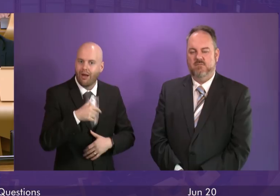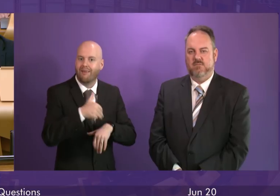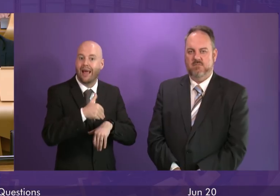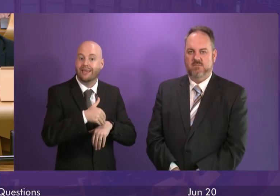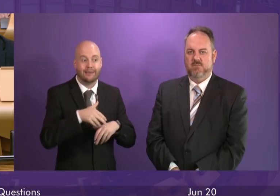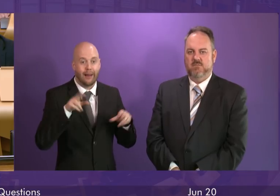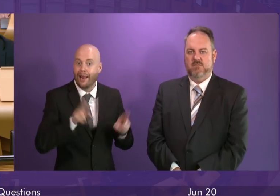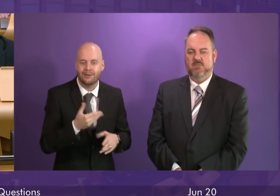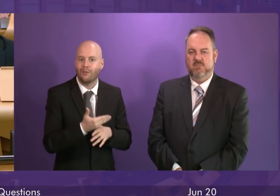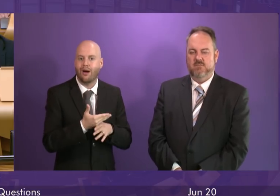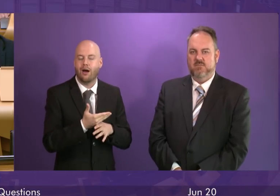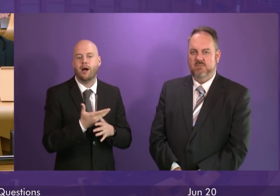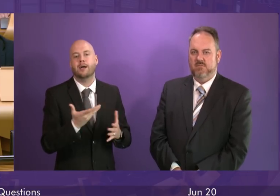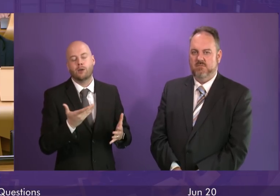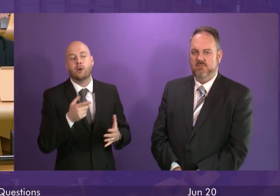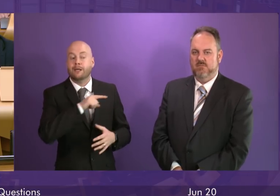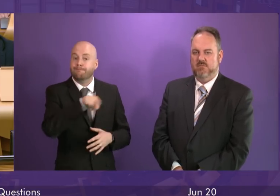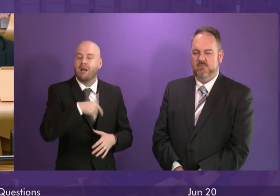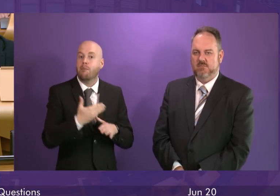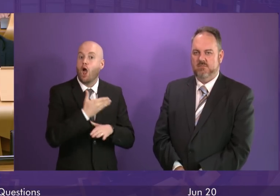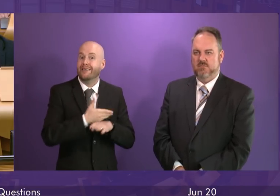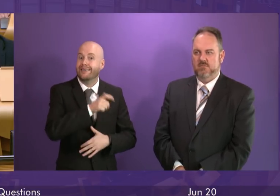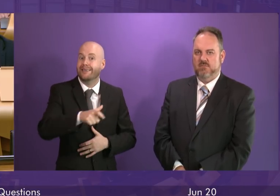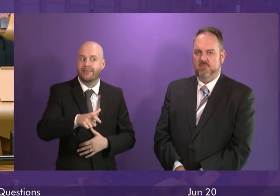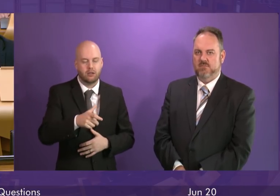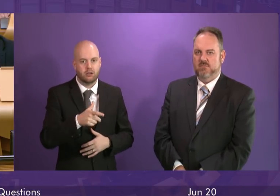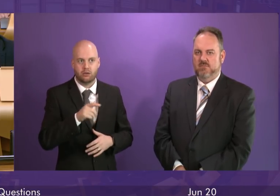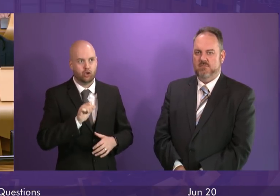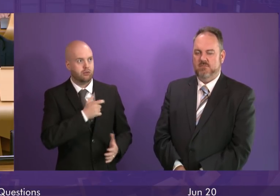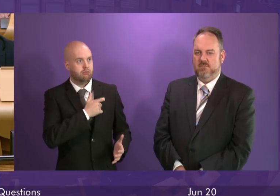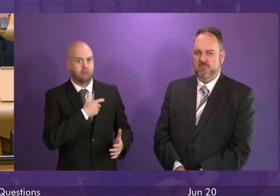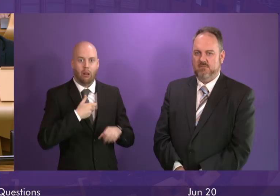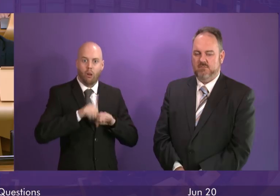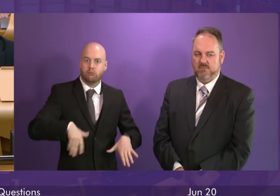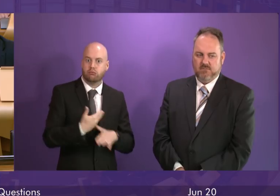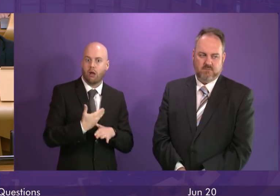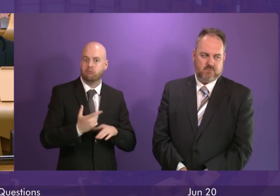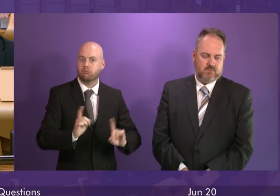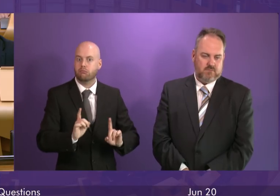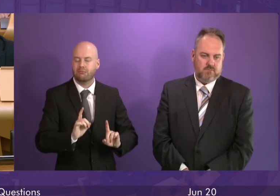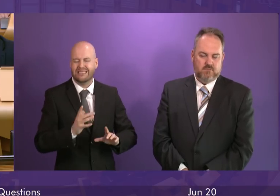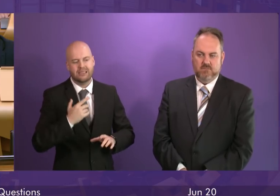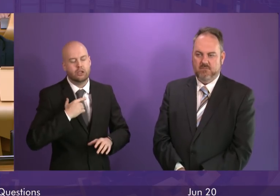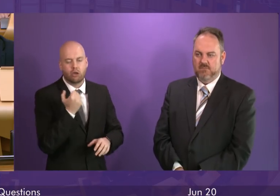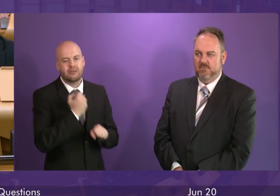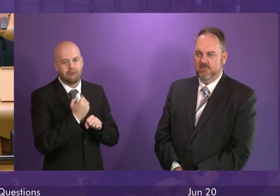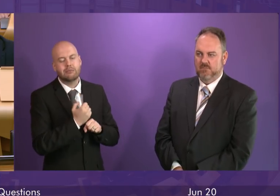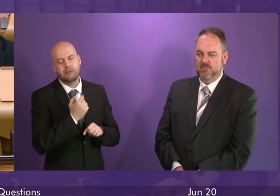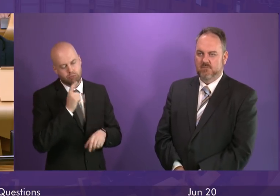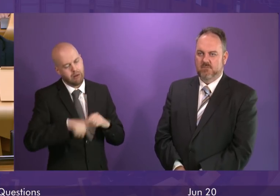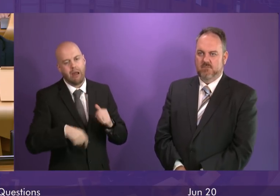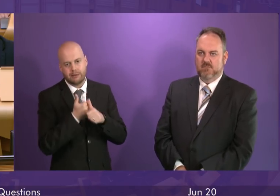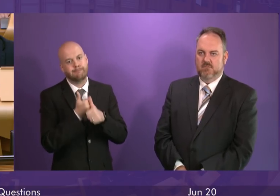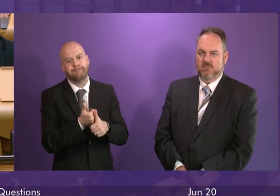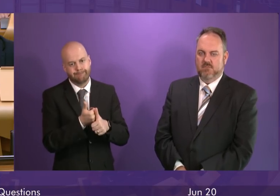anxious time for employees and the Scottish Government has offered support to those facing redundancy through our PACE initiative. As our actions